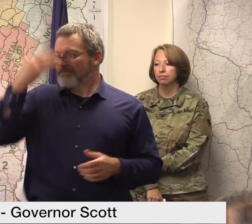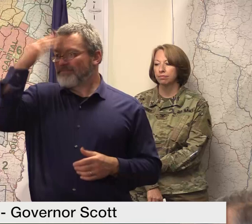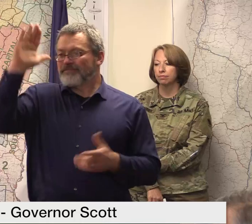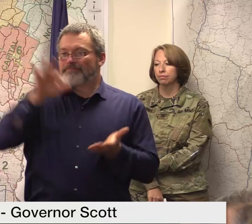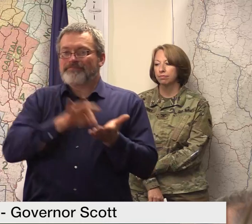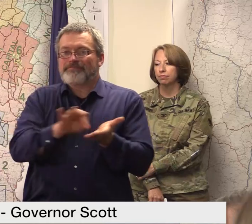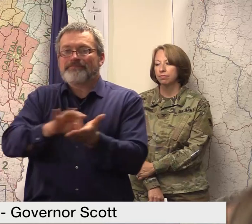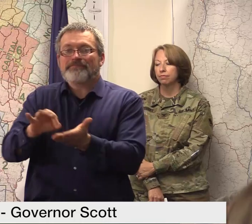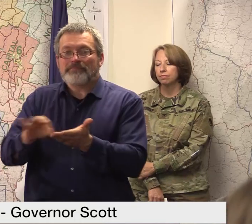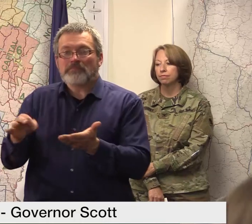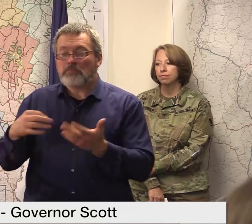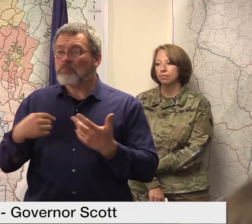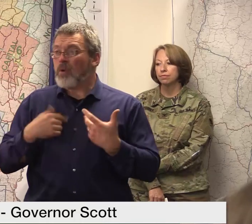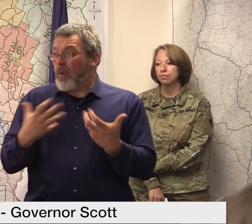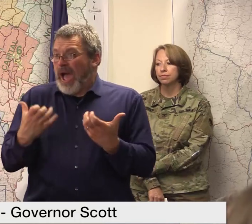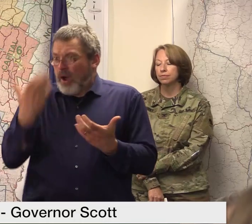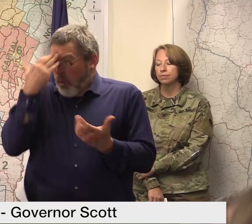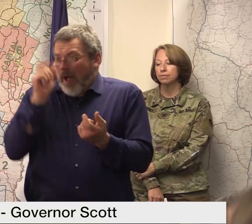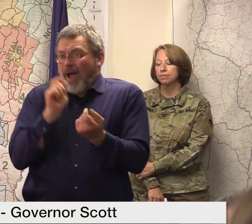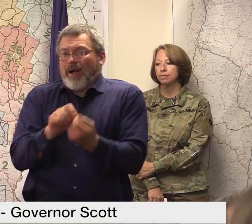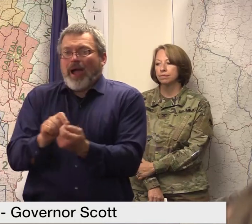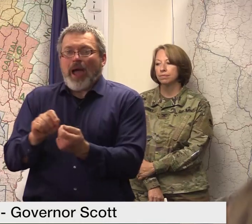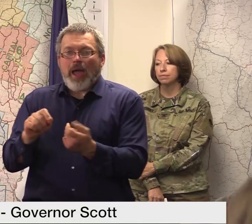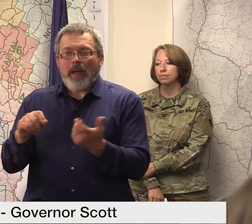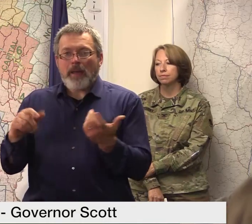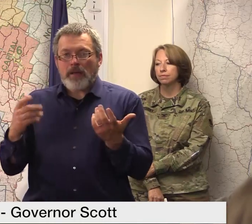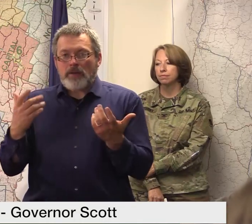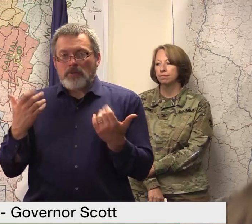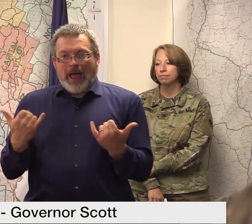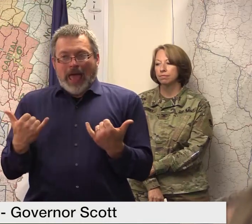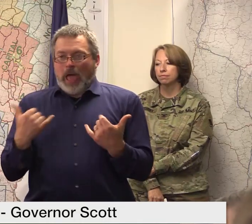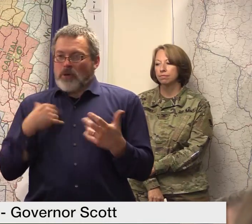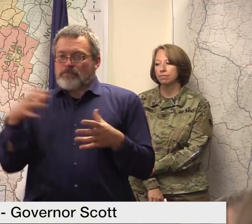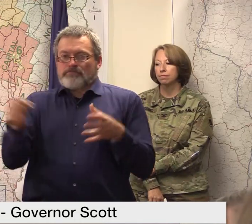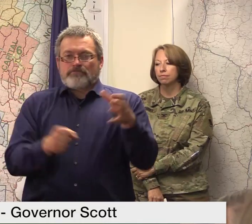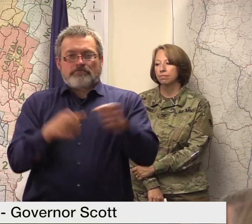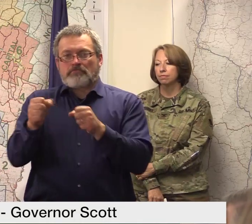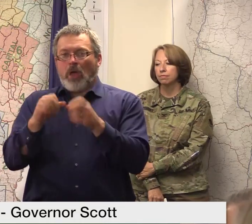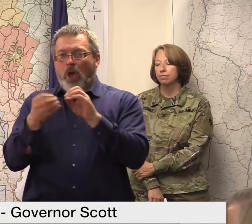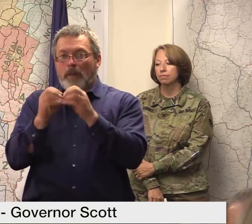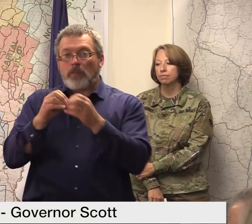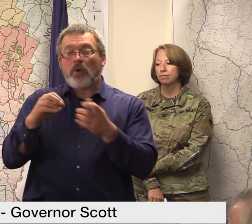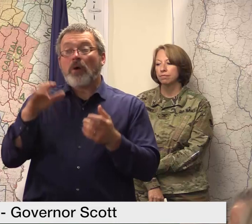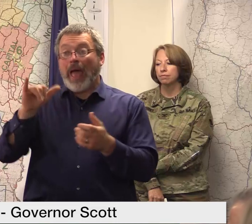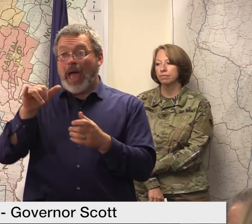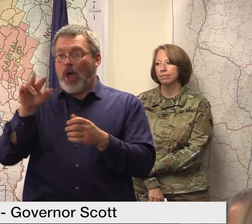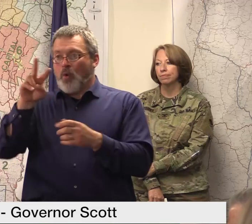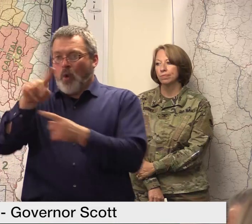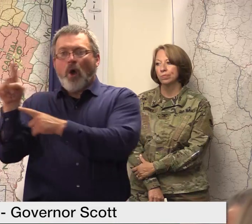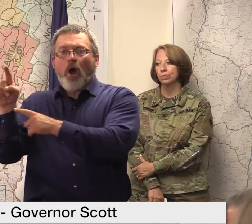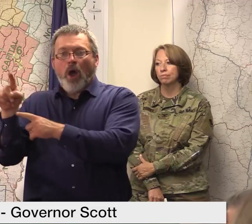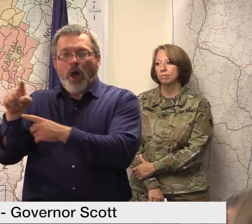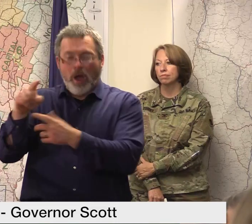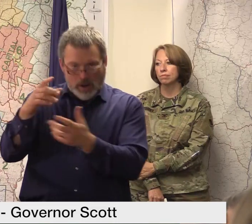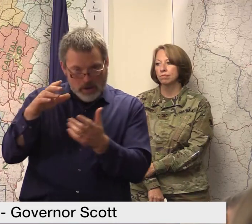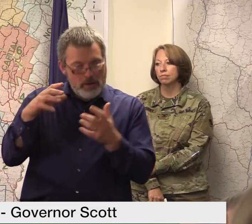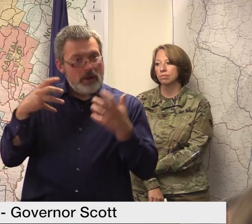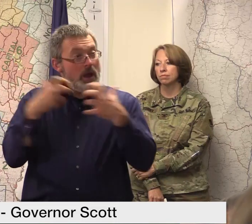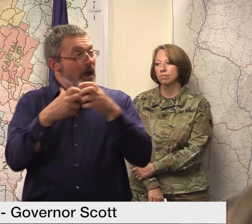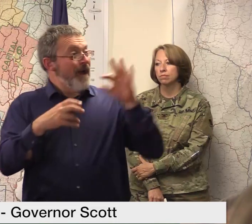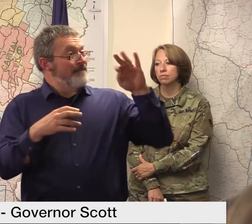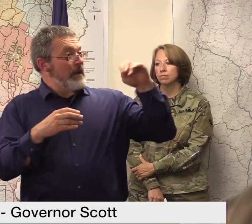numbers we have we are in the process of matching 2-1-1 data to FEMA numbers that might